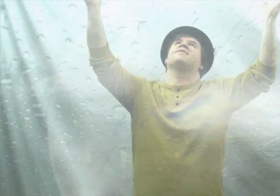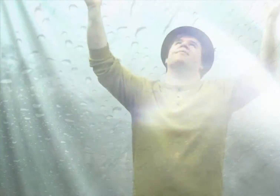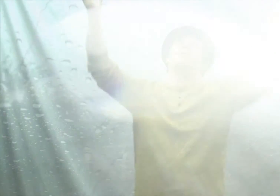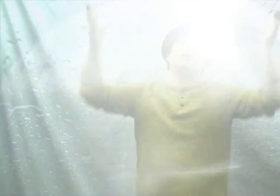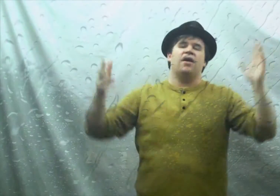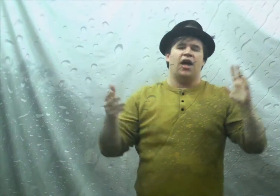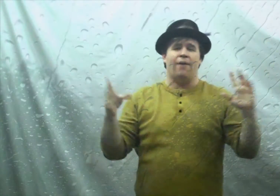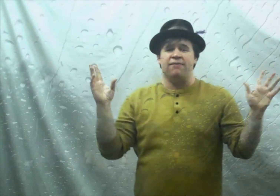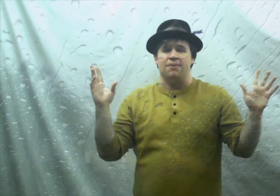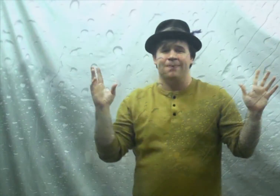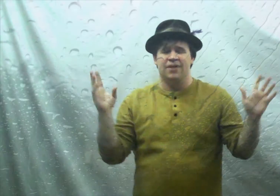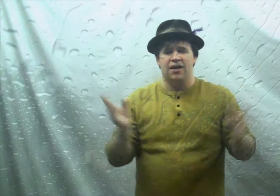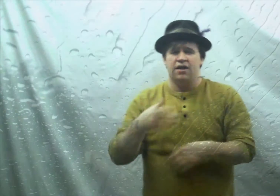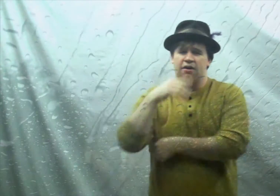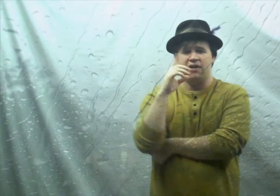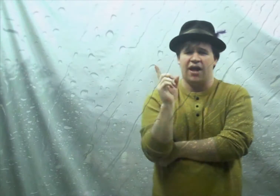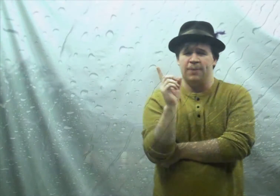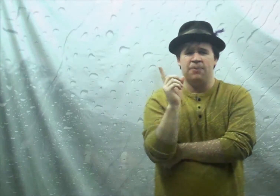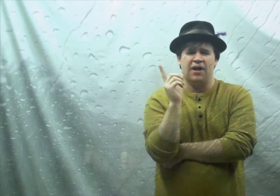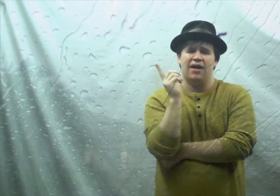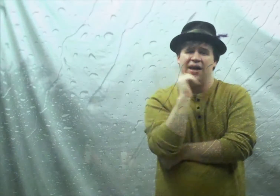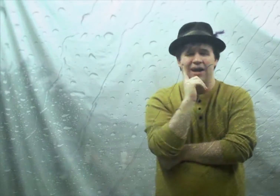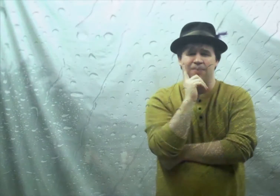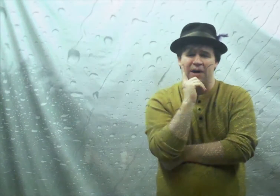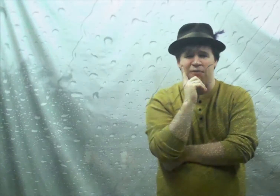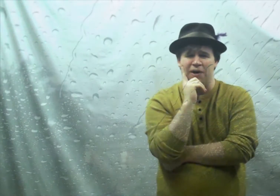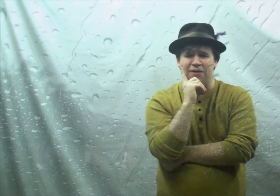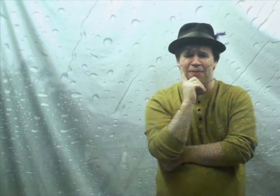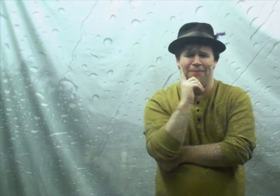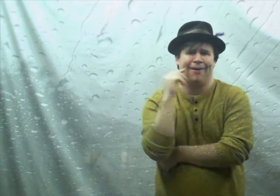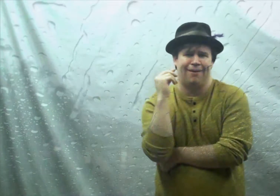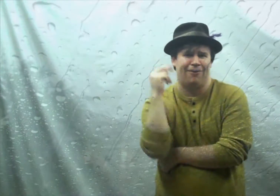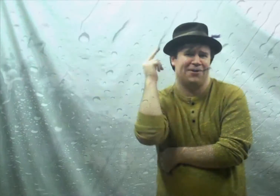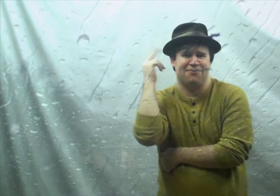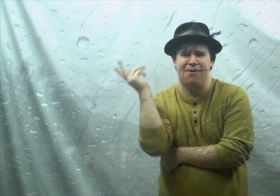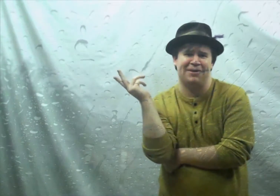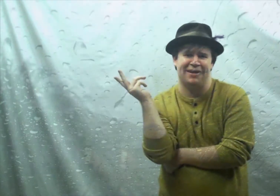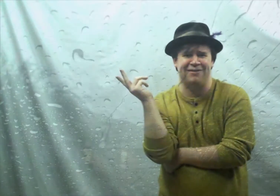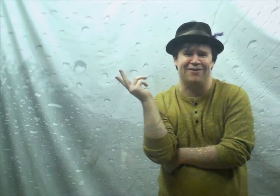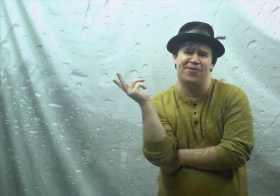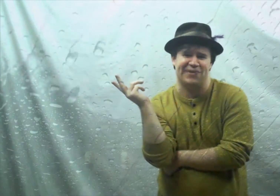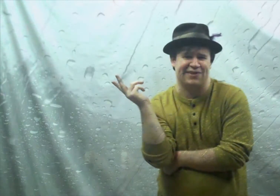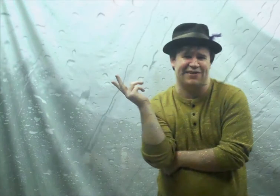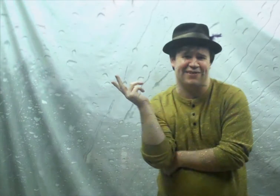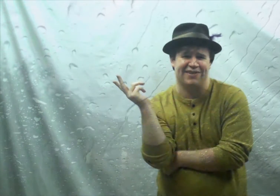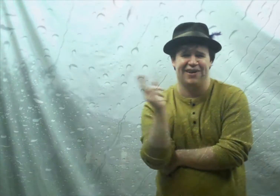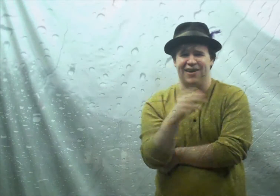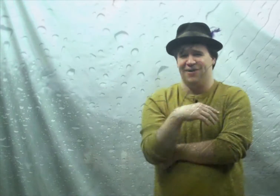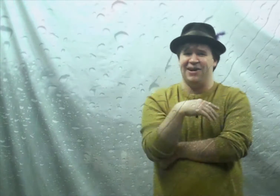however there's a lot of people that hate bad weather what's wrong with these doofuses what